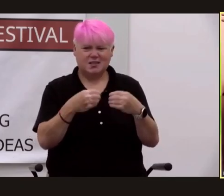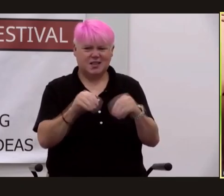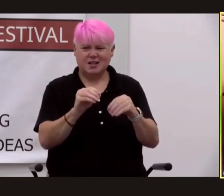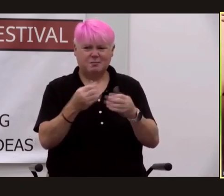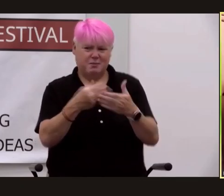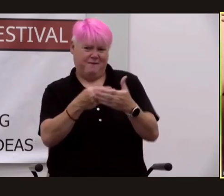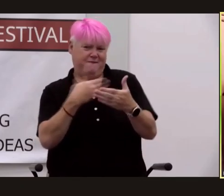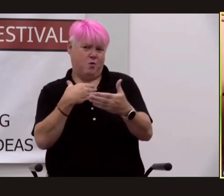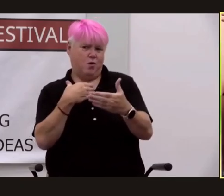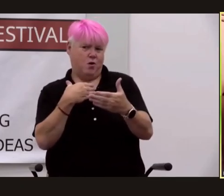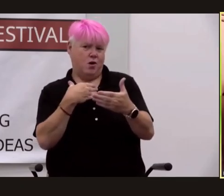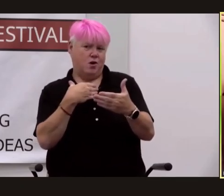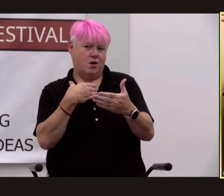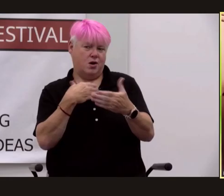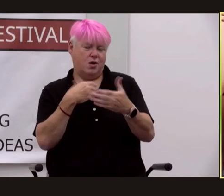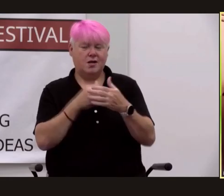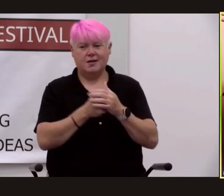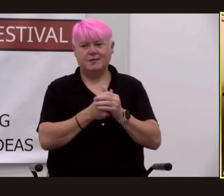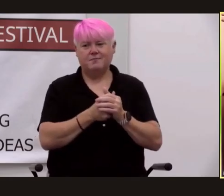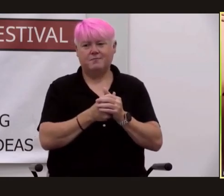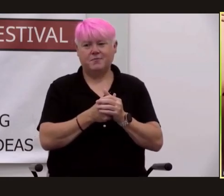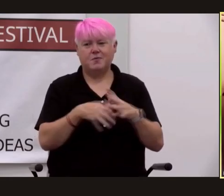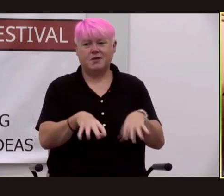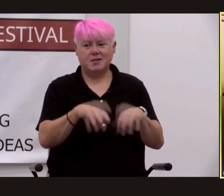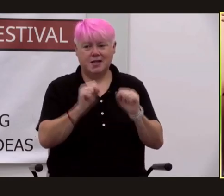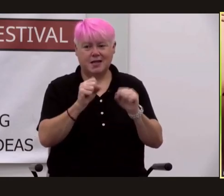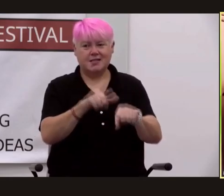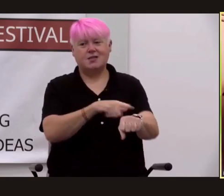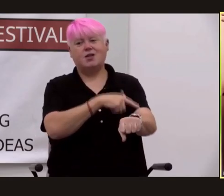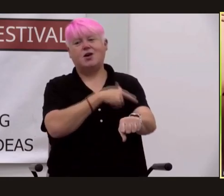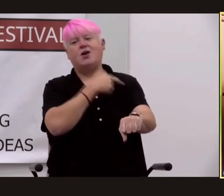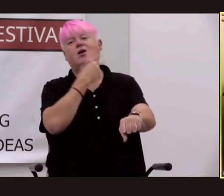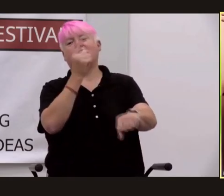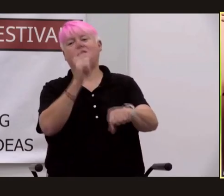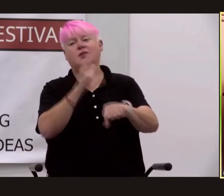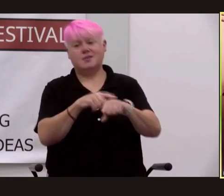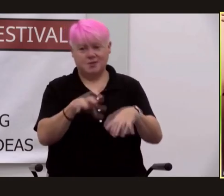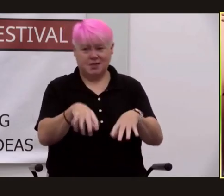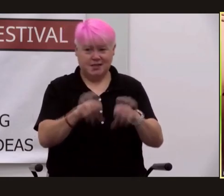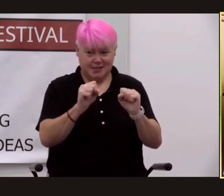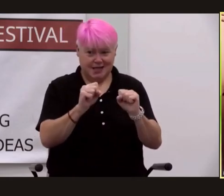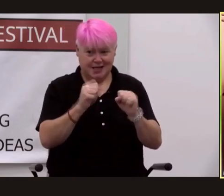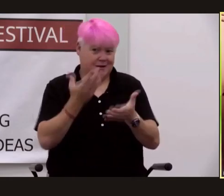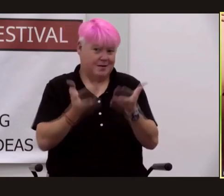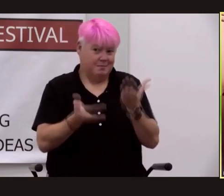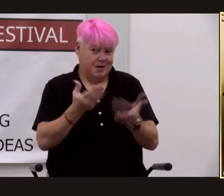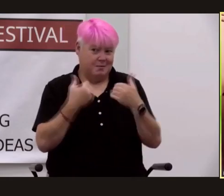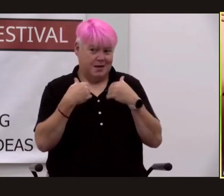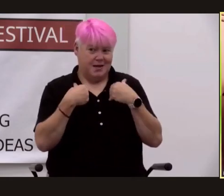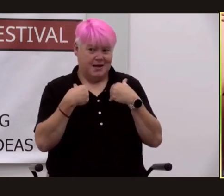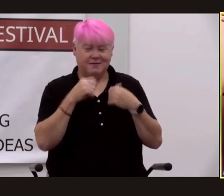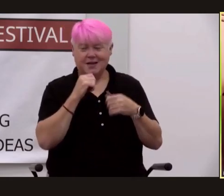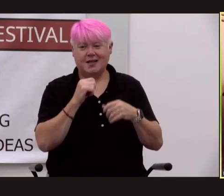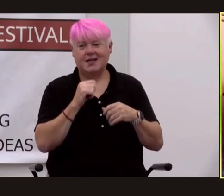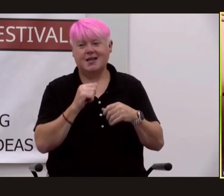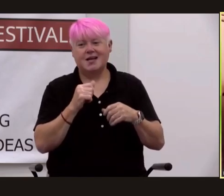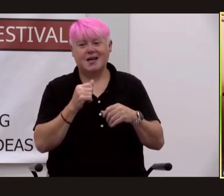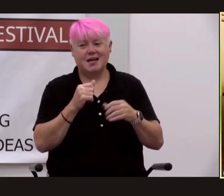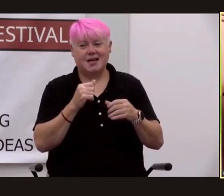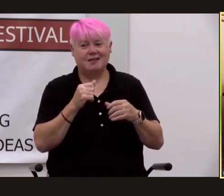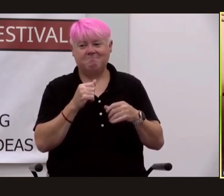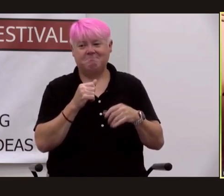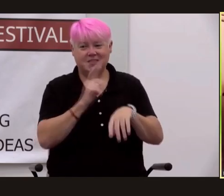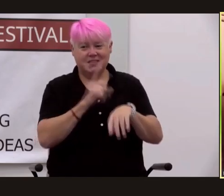to let the book take as long as it was going to take well maybe having no deadline was not a great idea because it took four